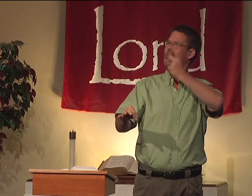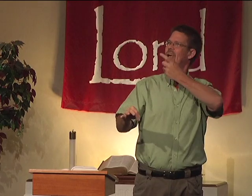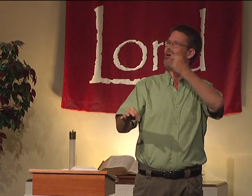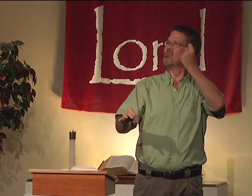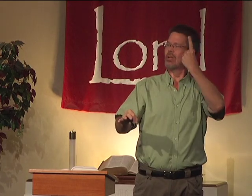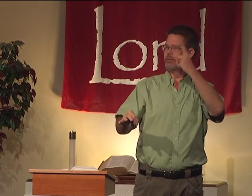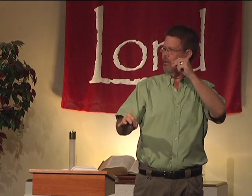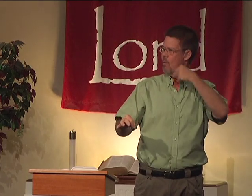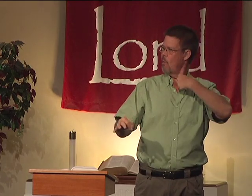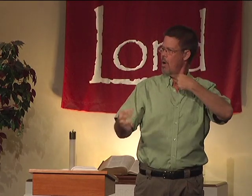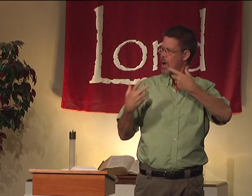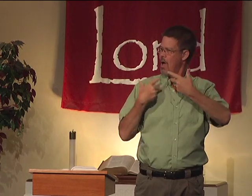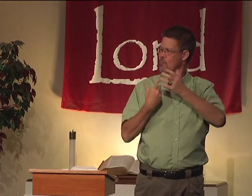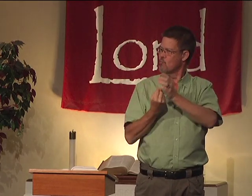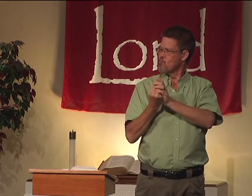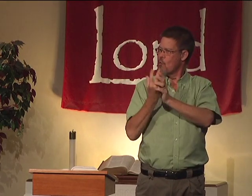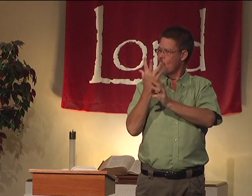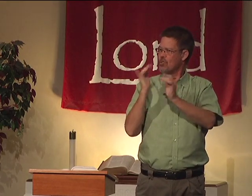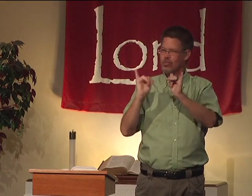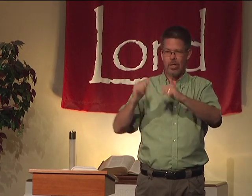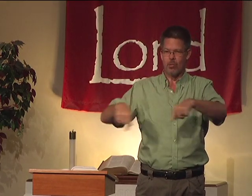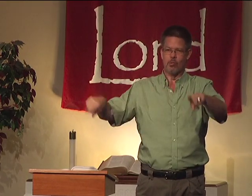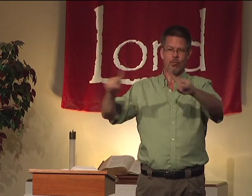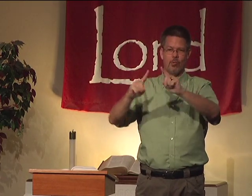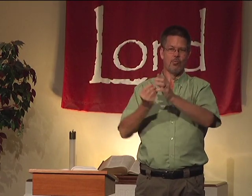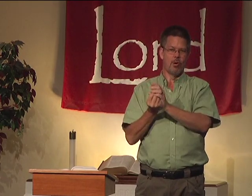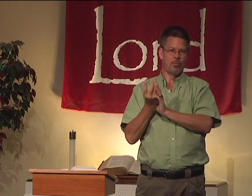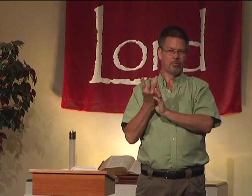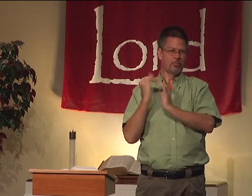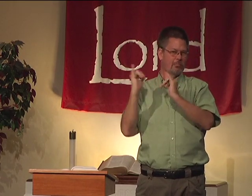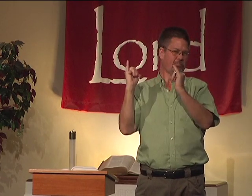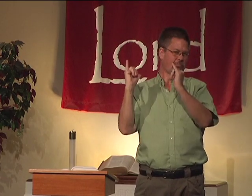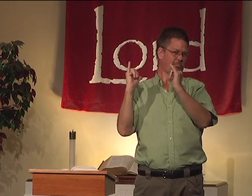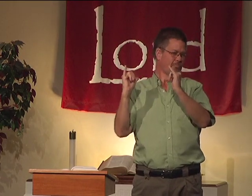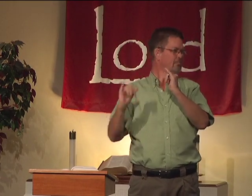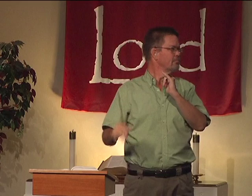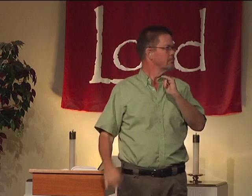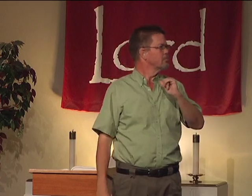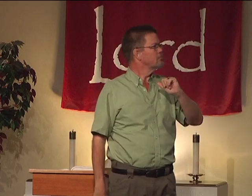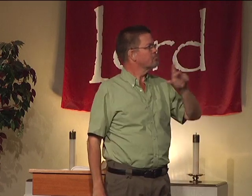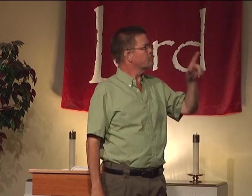that Dale understands all this. I'm growing just like you are. We're growing together.